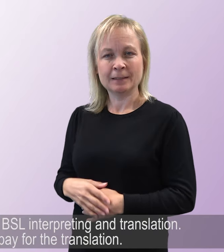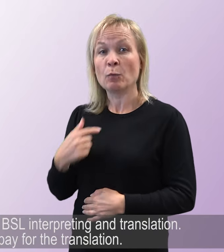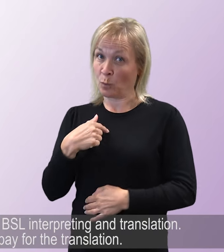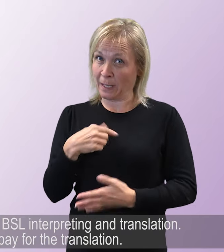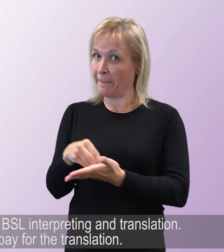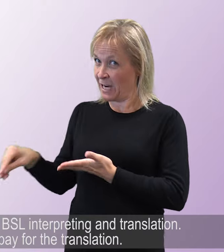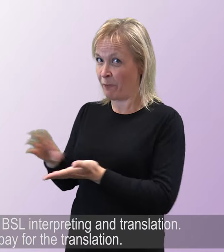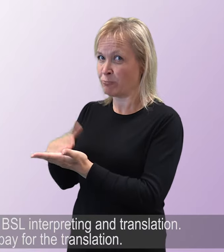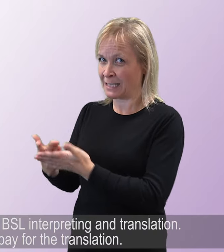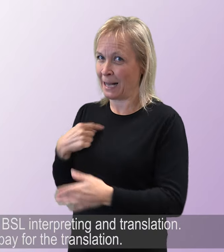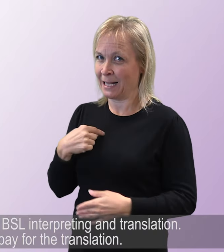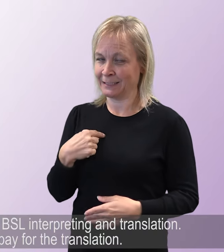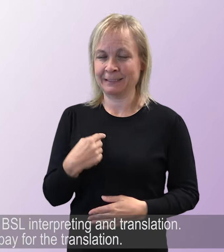We will pay for the translation.